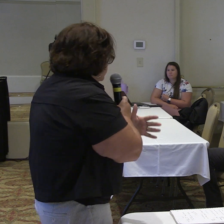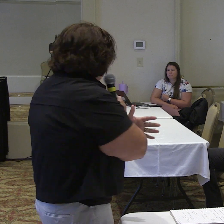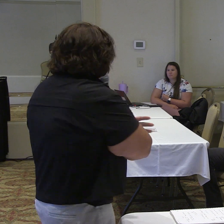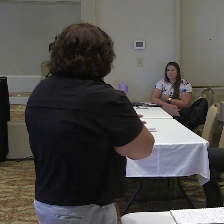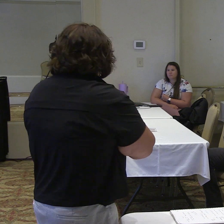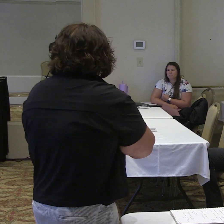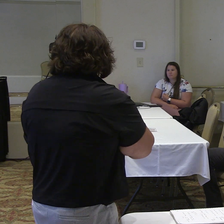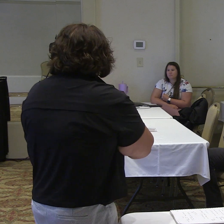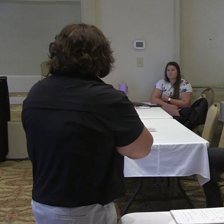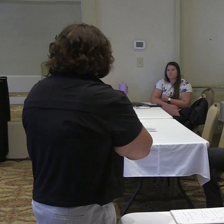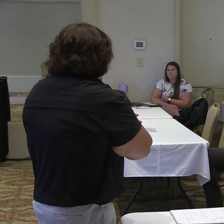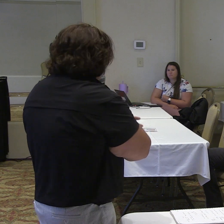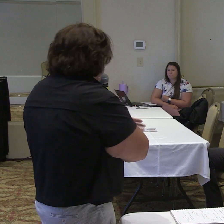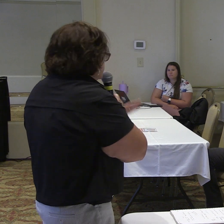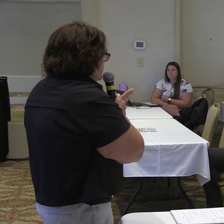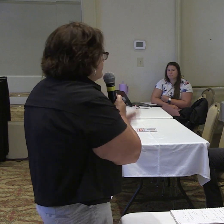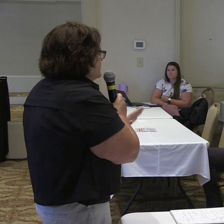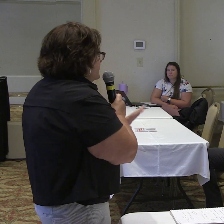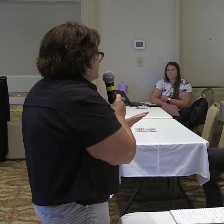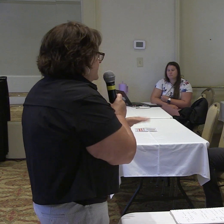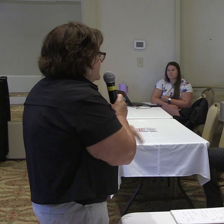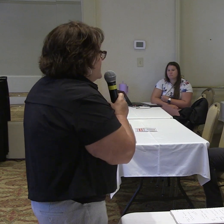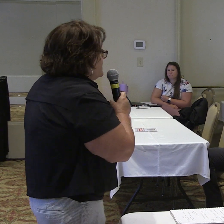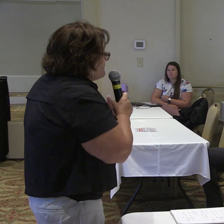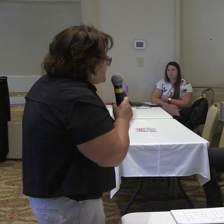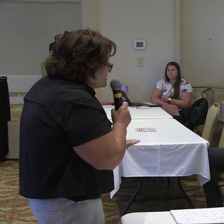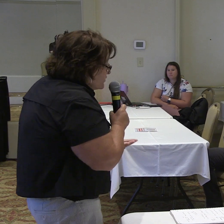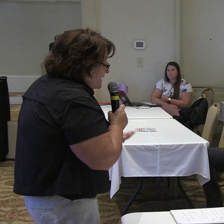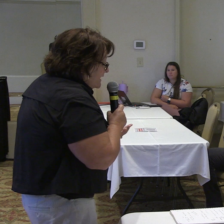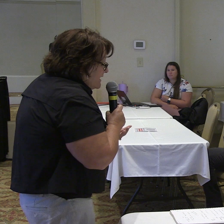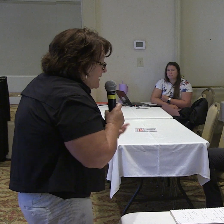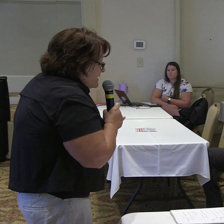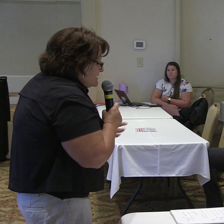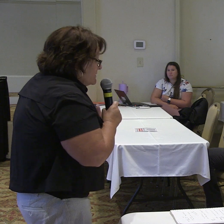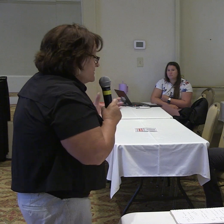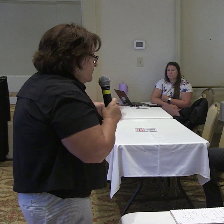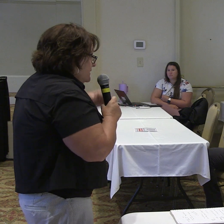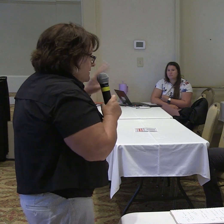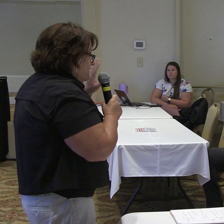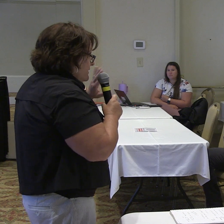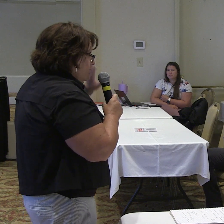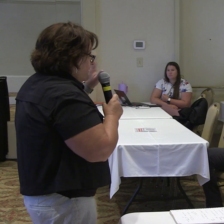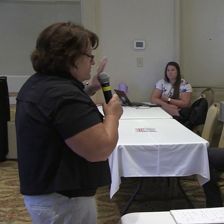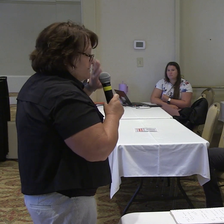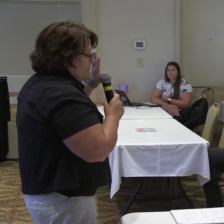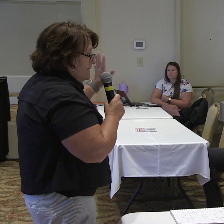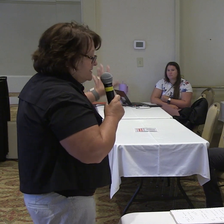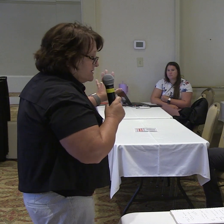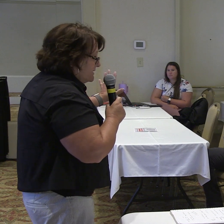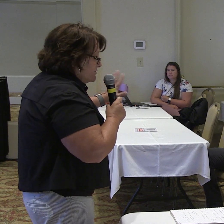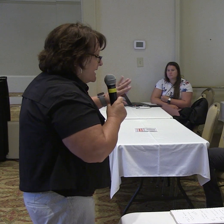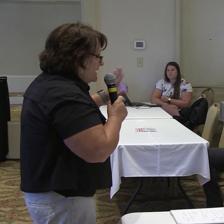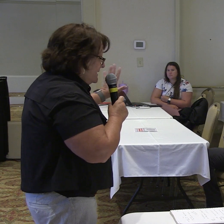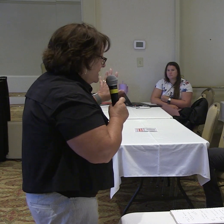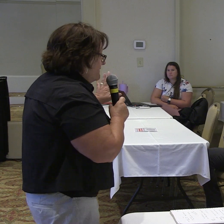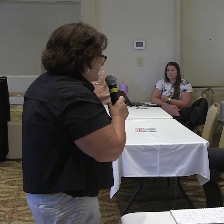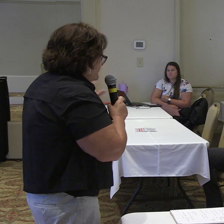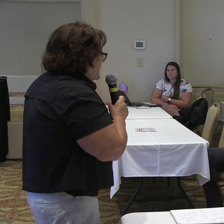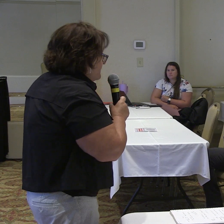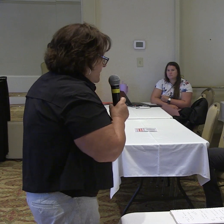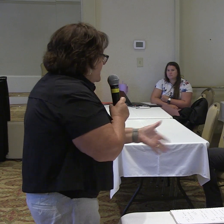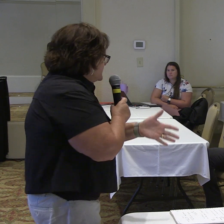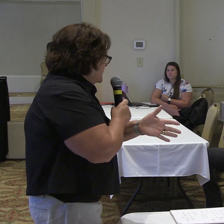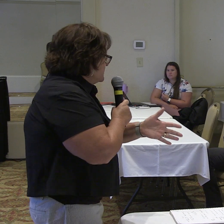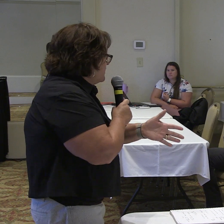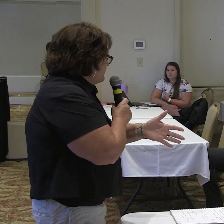instructional times where that's concerned it's it's unbelievably frustrating especially when whoever's legislator's kid didn't have